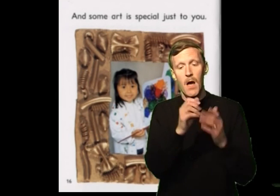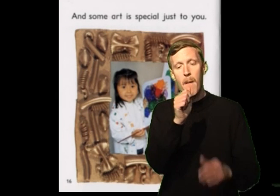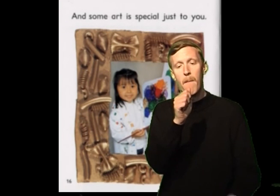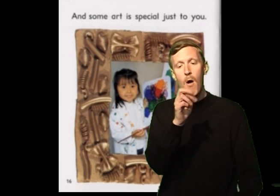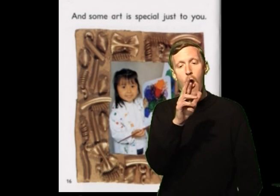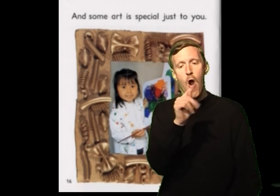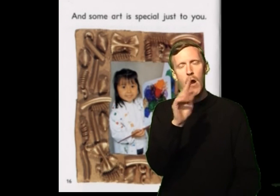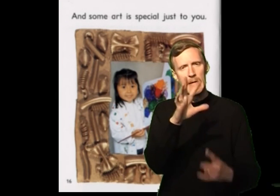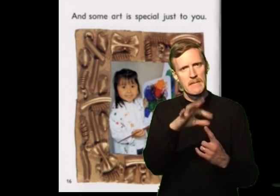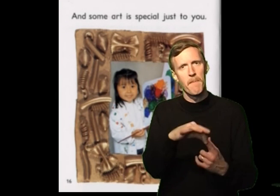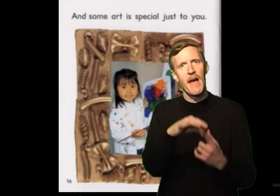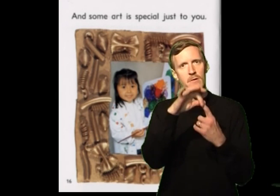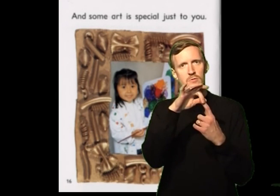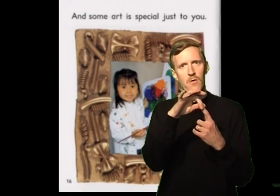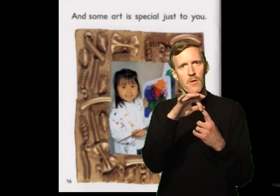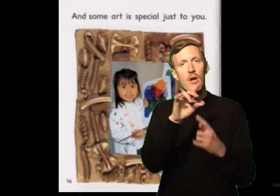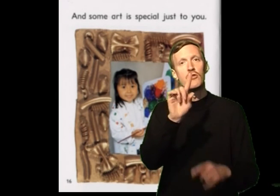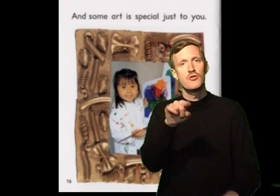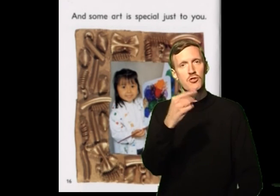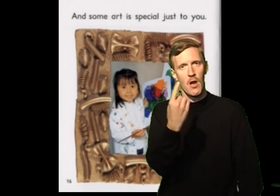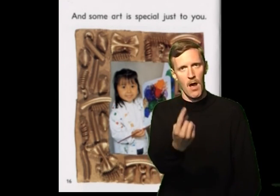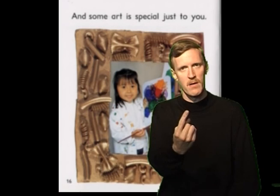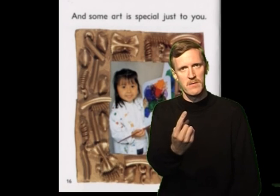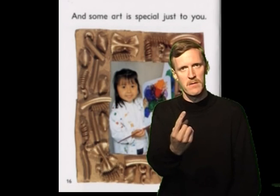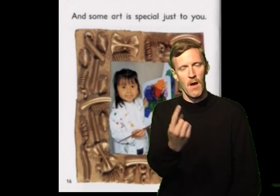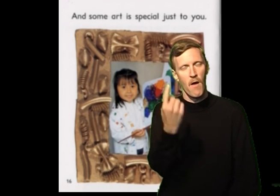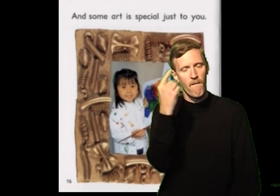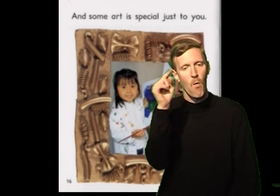And some art is special. Just to you. Just